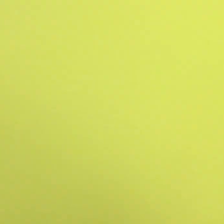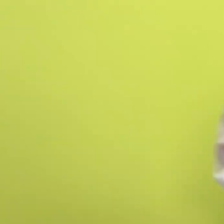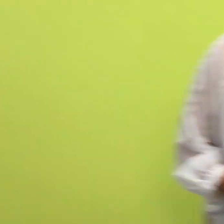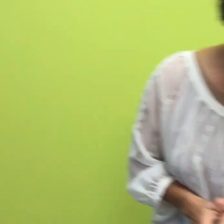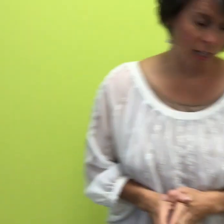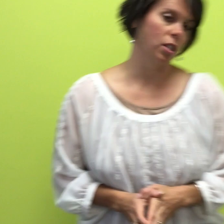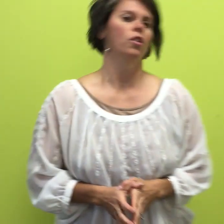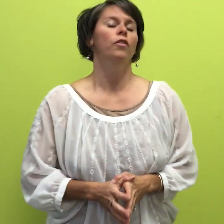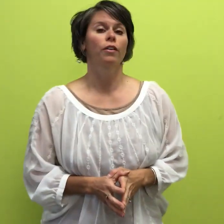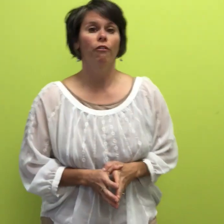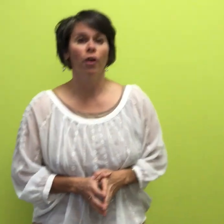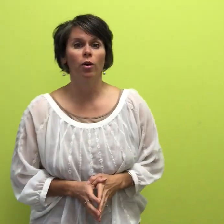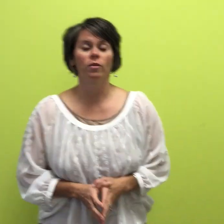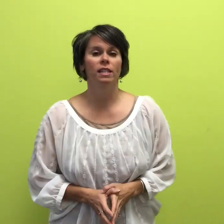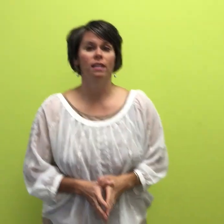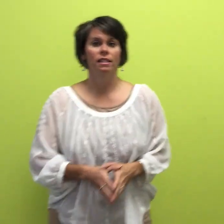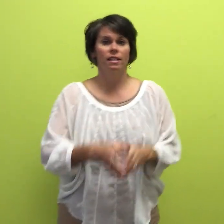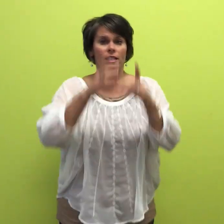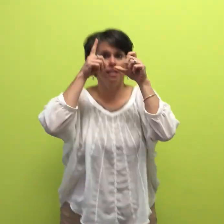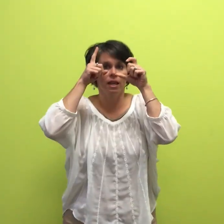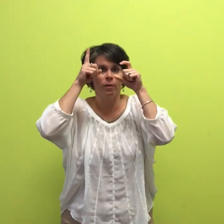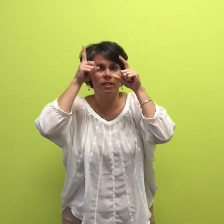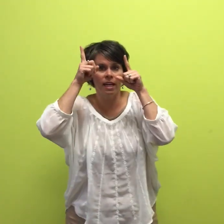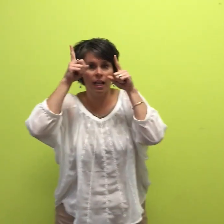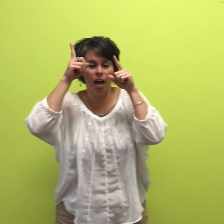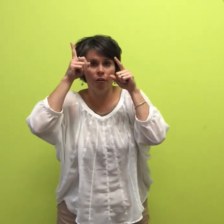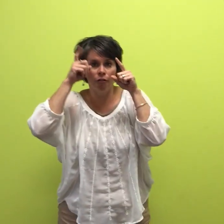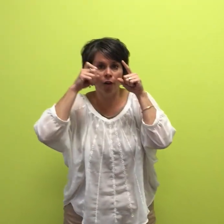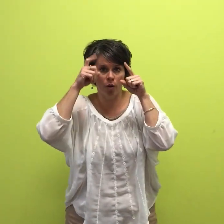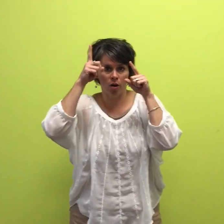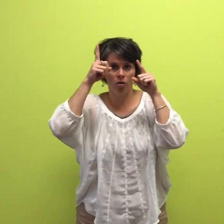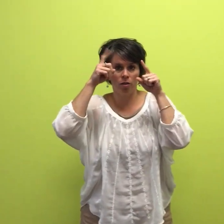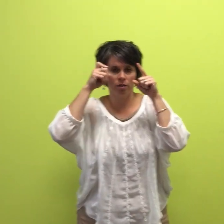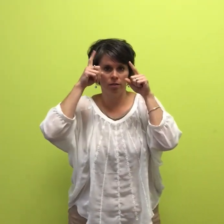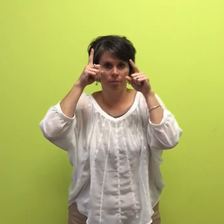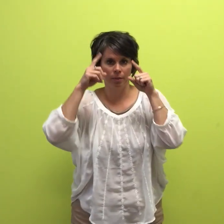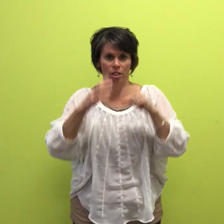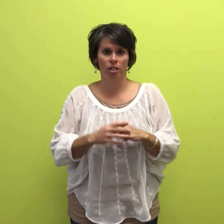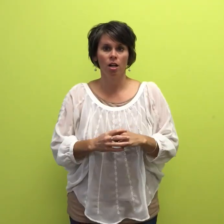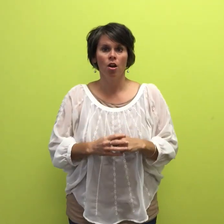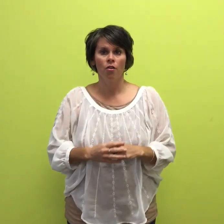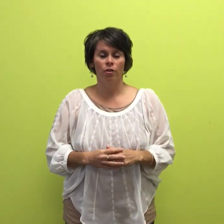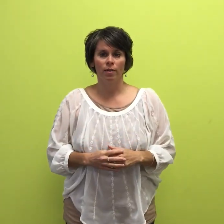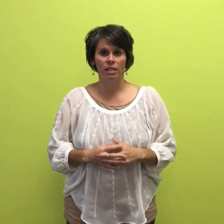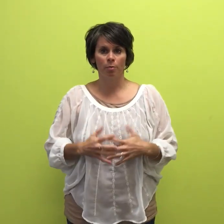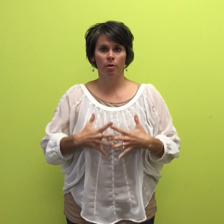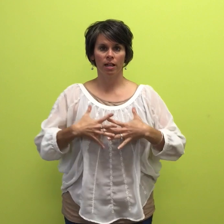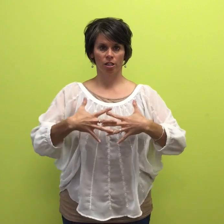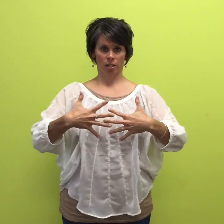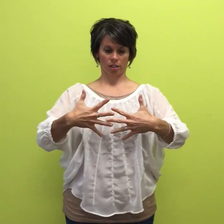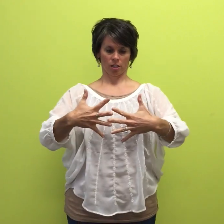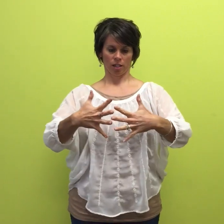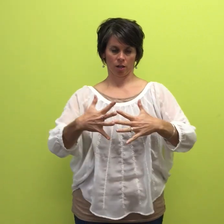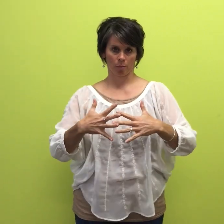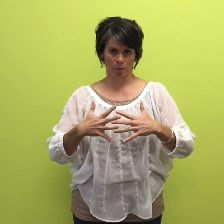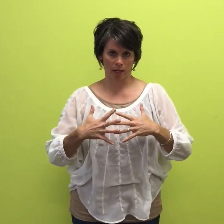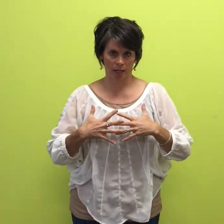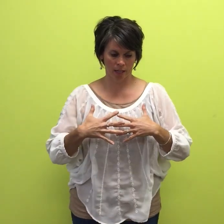Okay, so for photosynthesis, it's like we're taking a photo picture. For respiration, just like you're breathing.